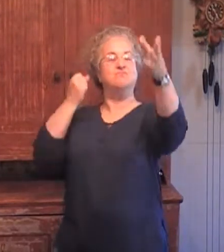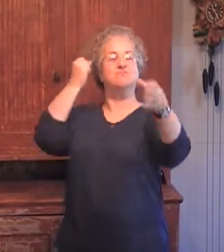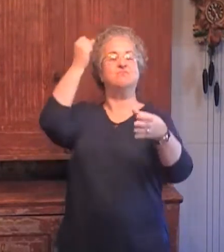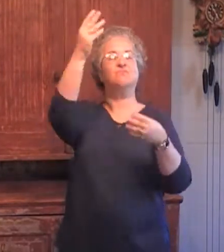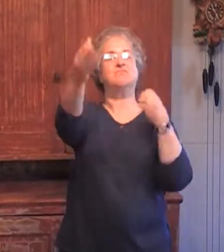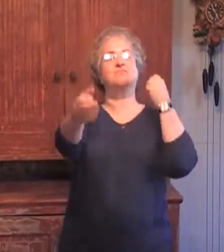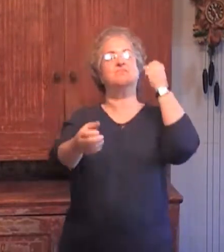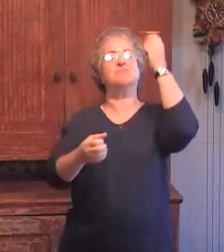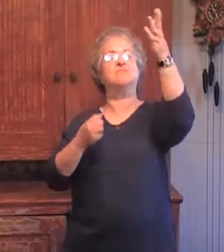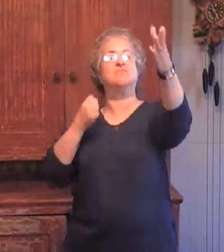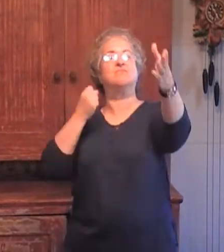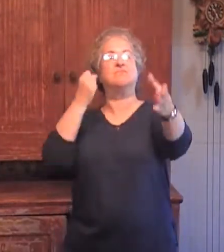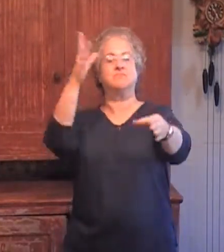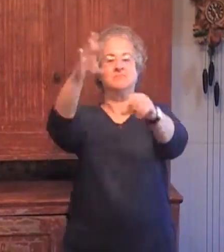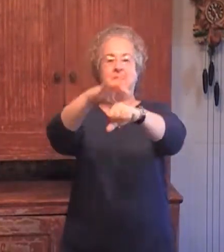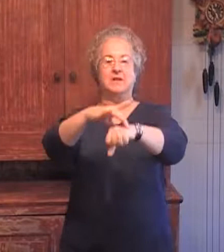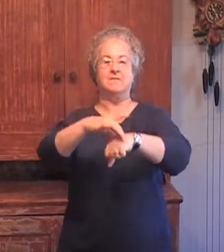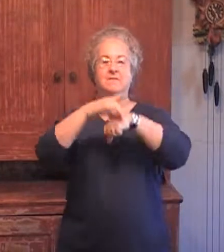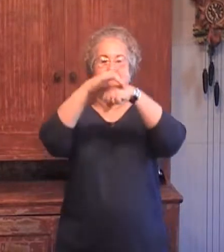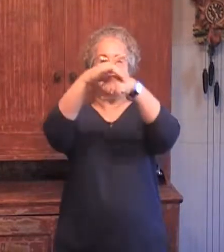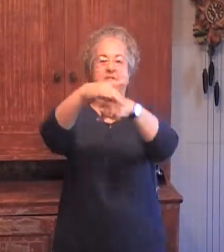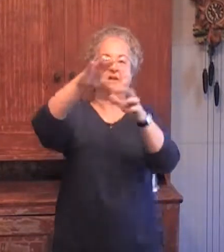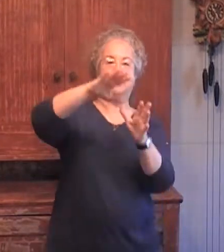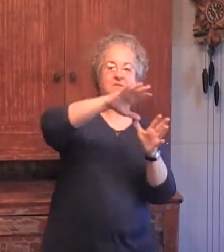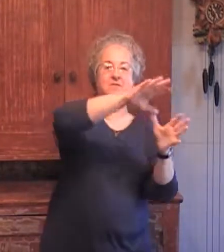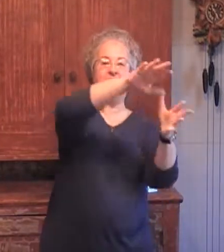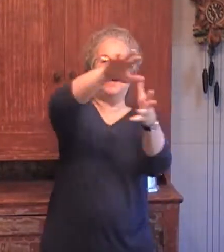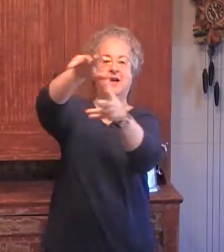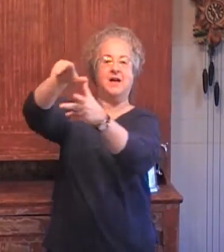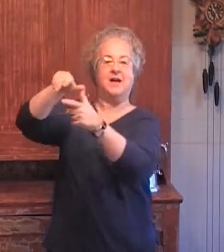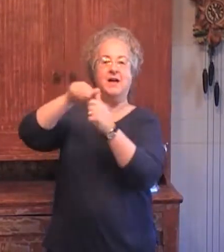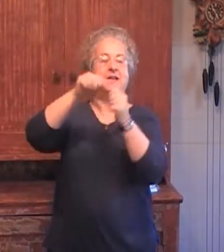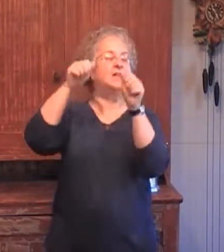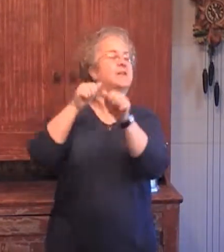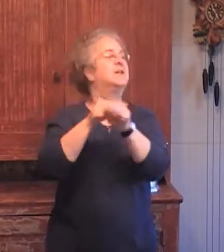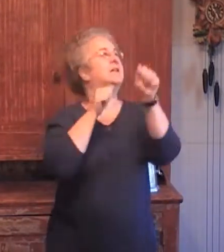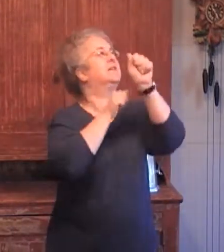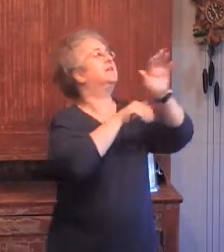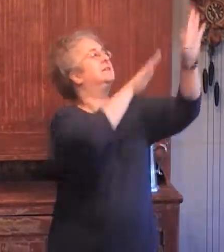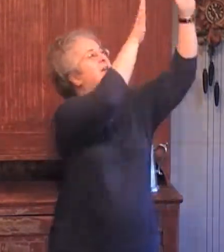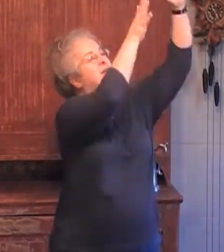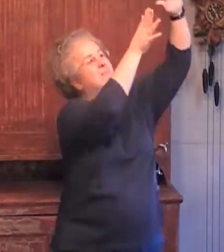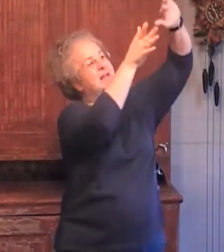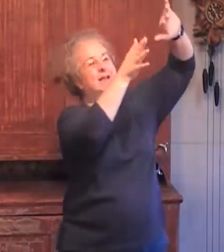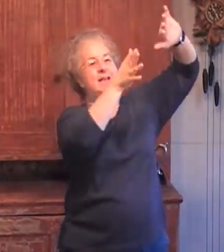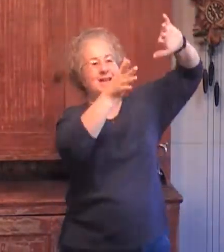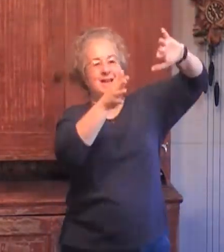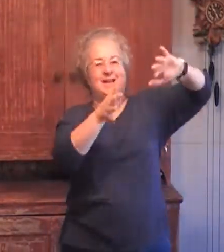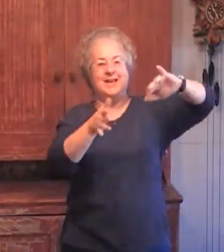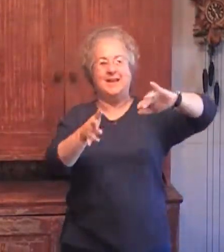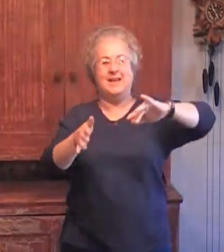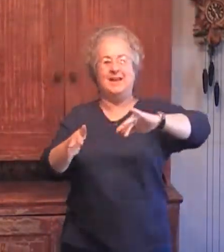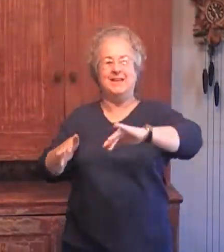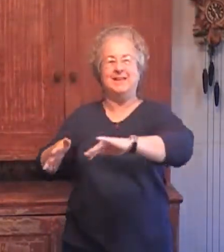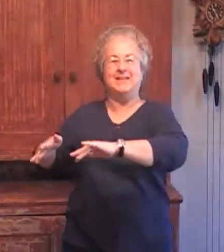their songs employ. Wild fields and floods, rock hills and plains.